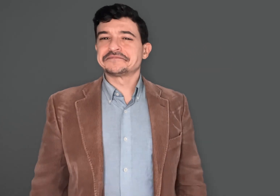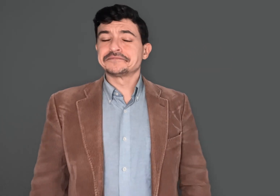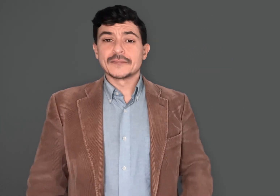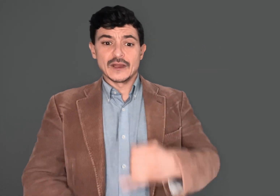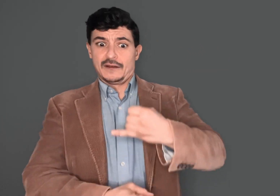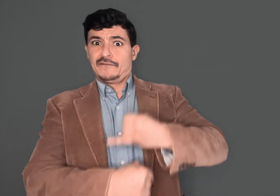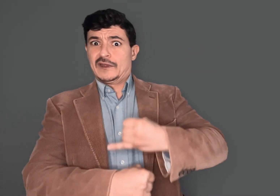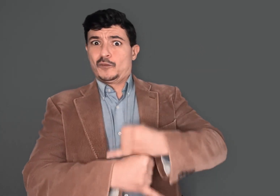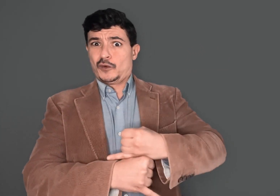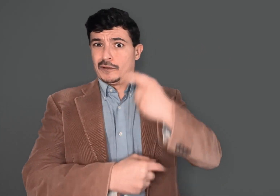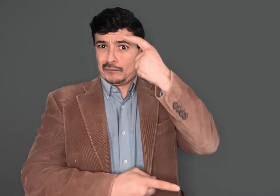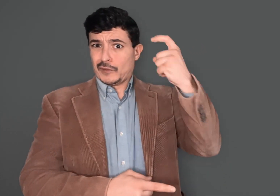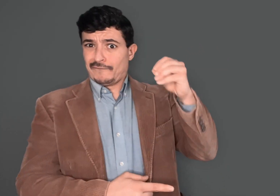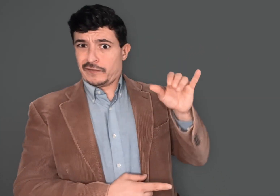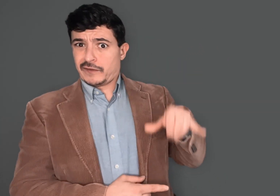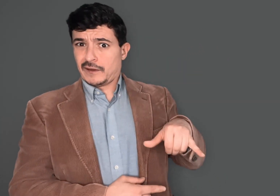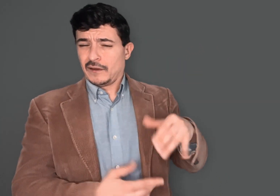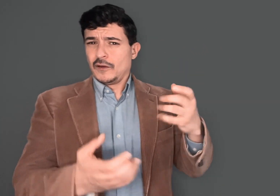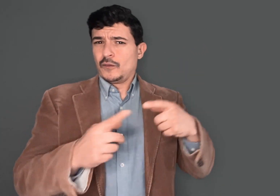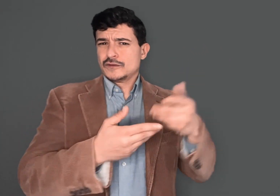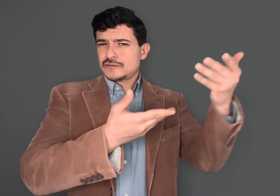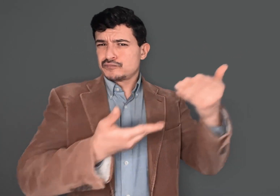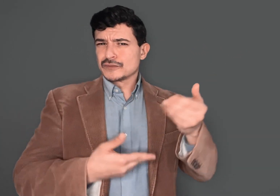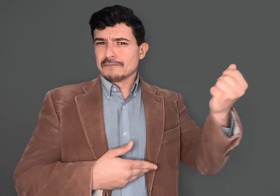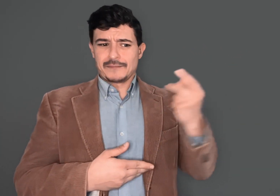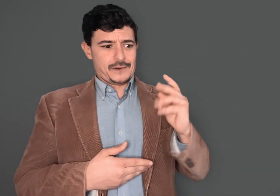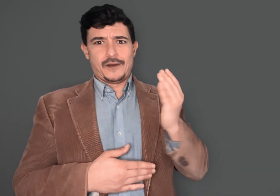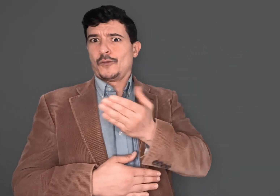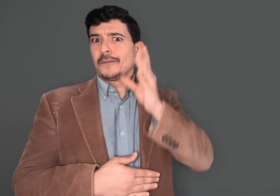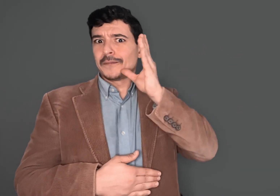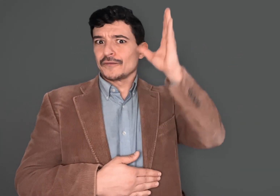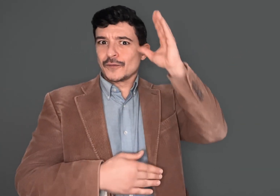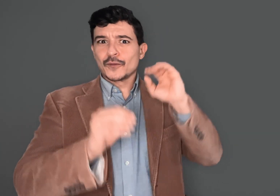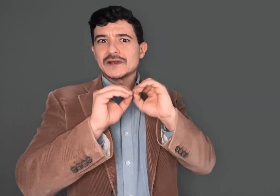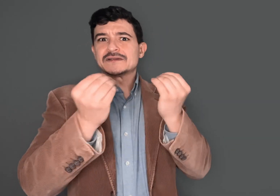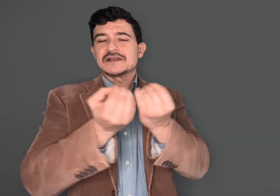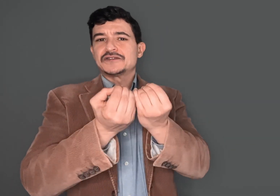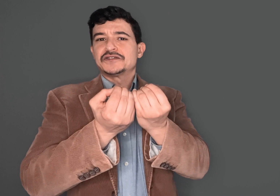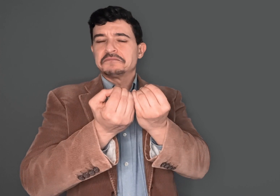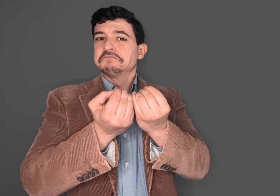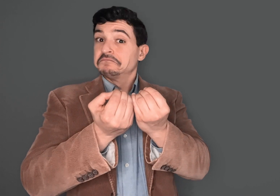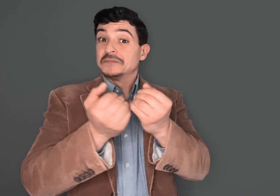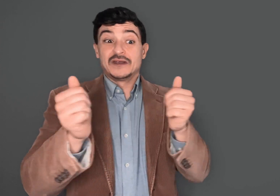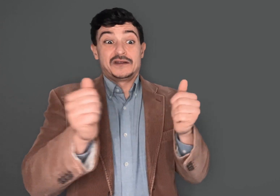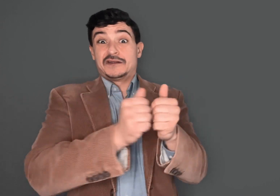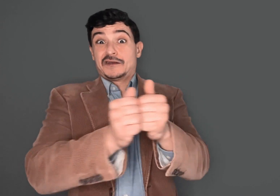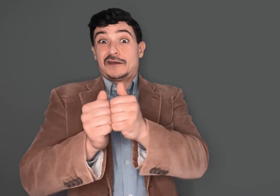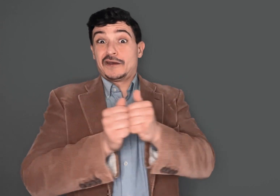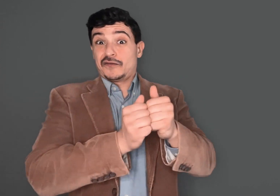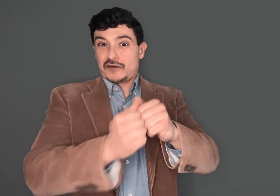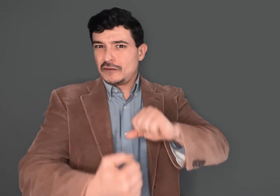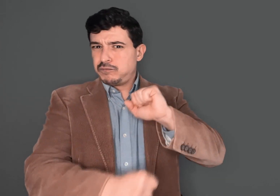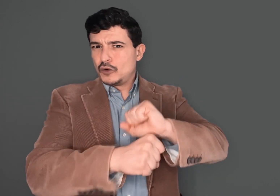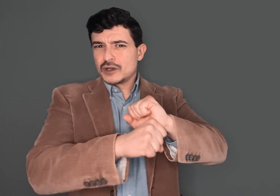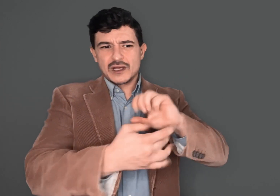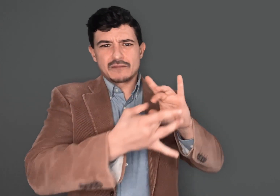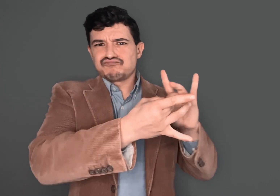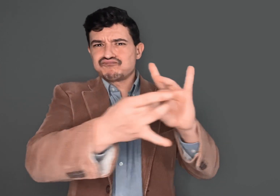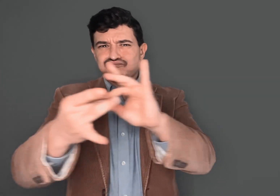Fanwood would like to restore our parent organization so that together we